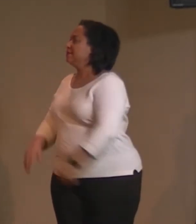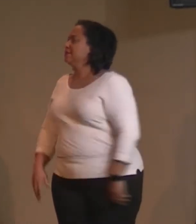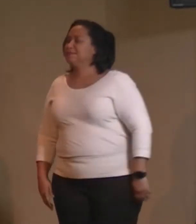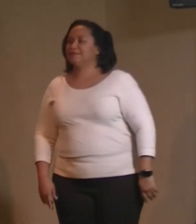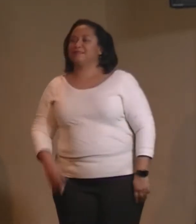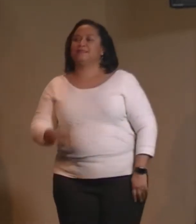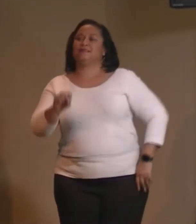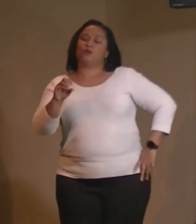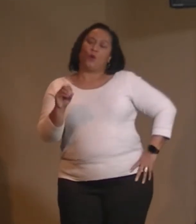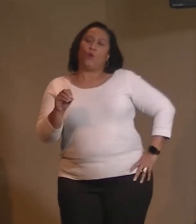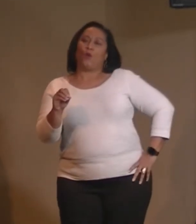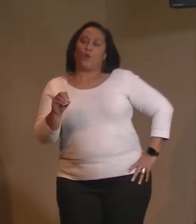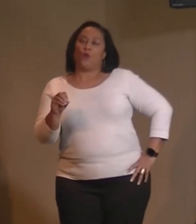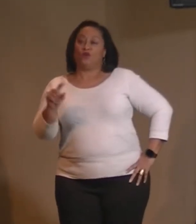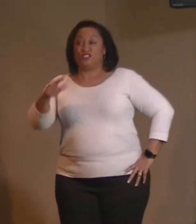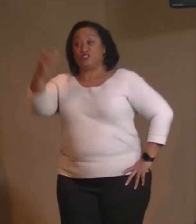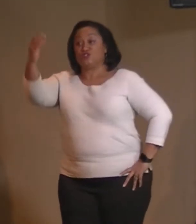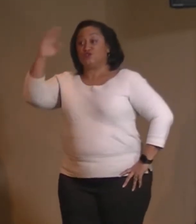She's the reader.